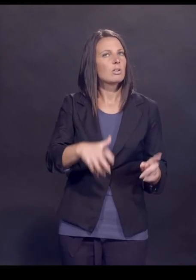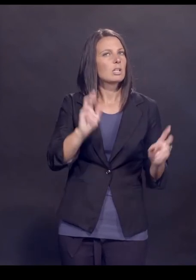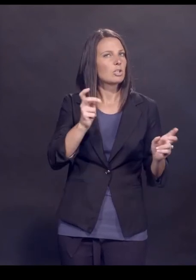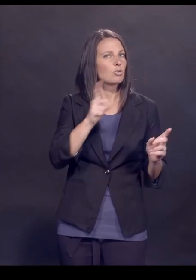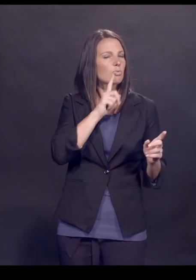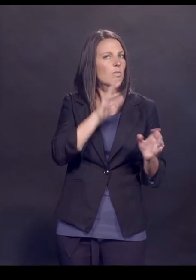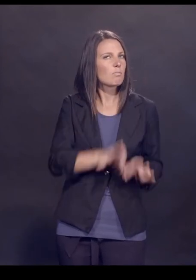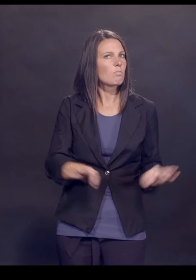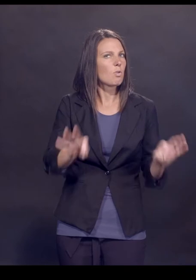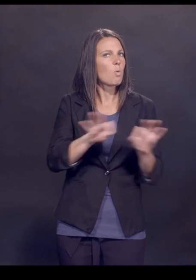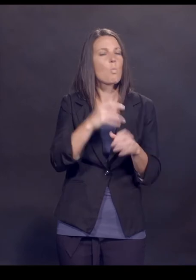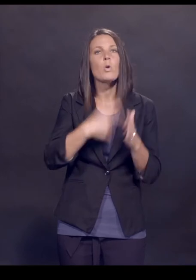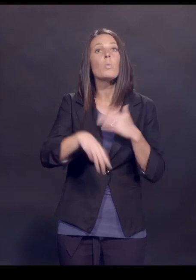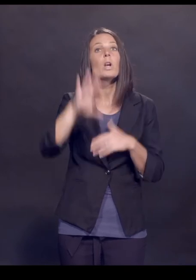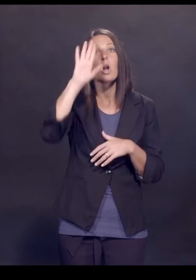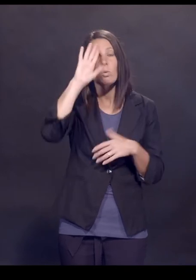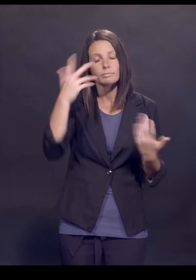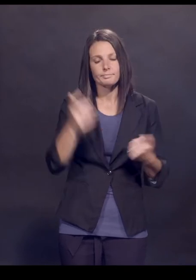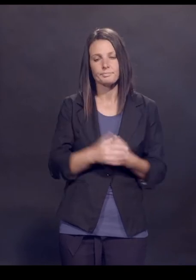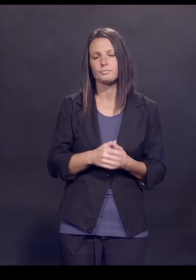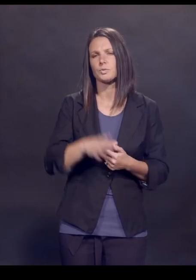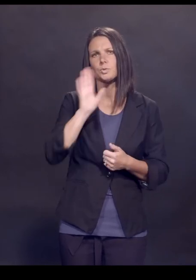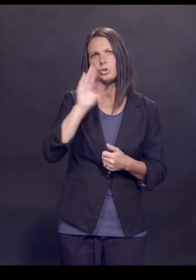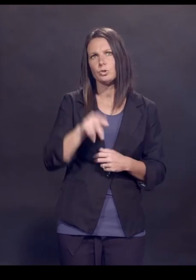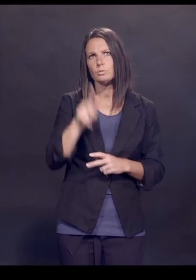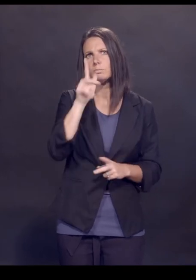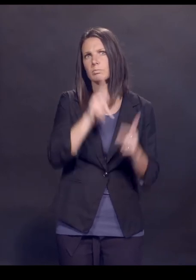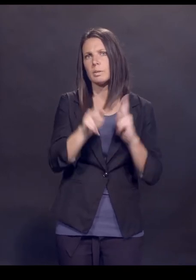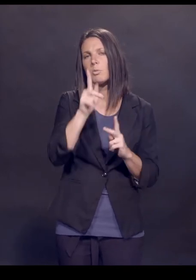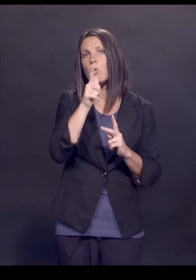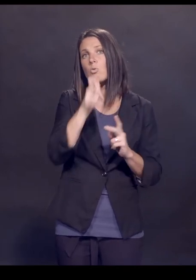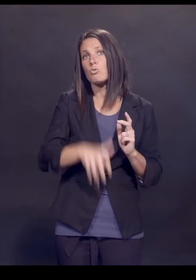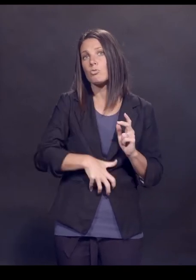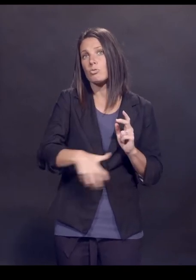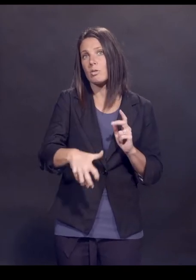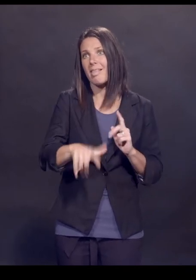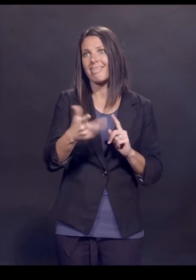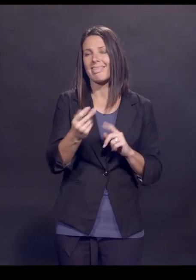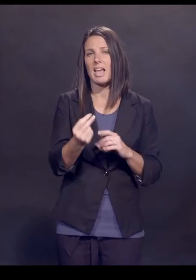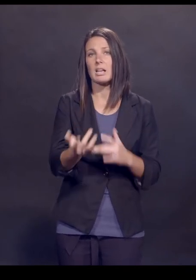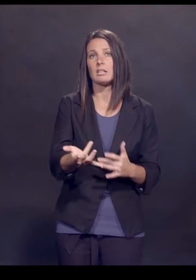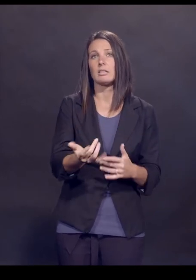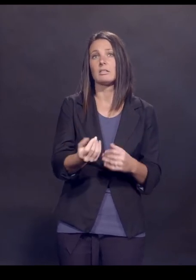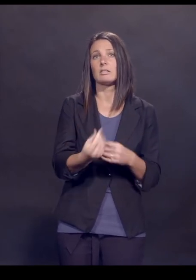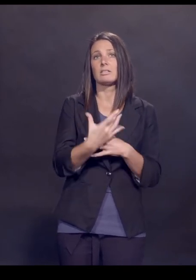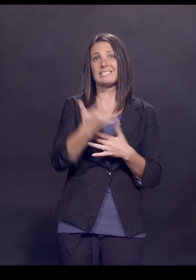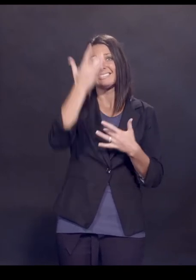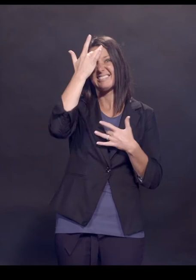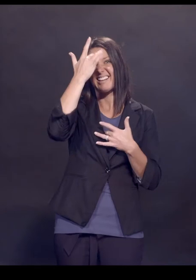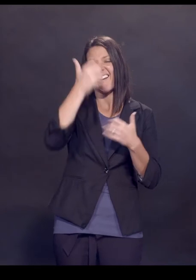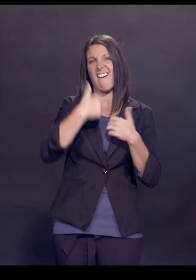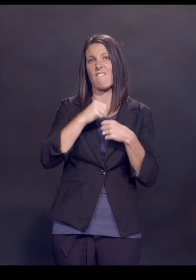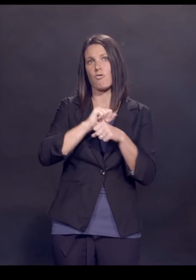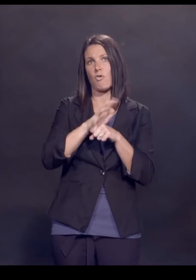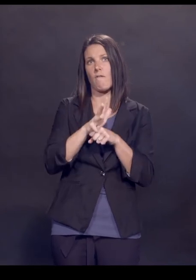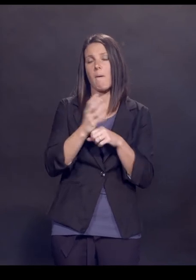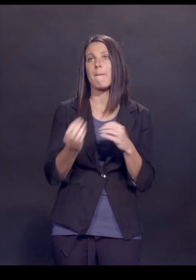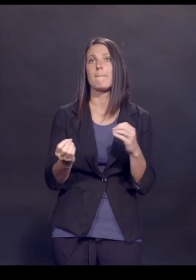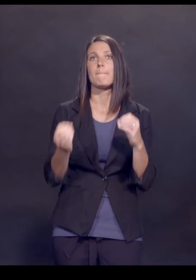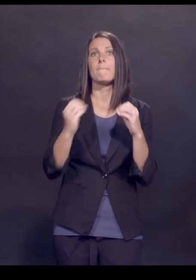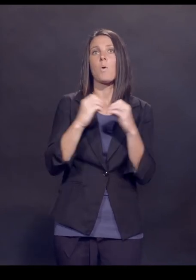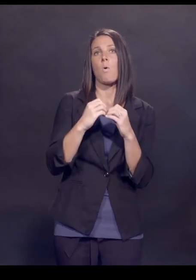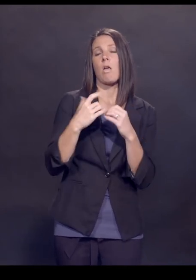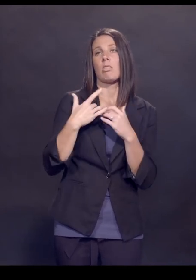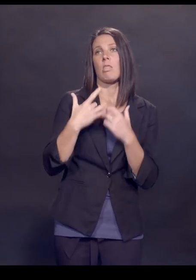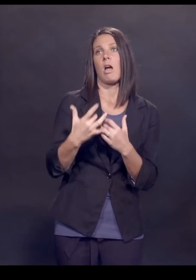one. What do we know? We know for certain that women who are pregnant that are then infected with this virus are several times more